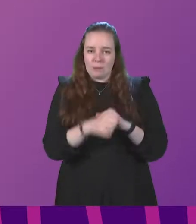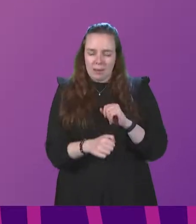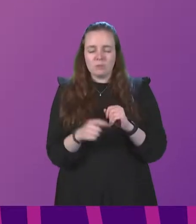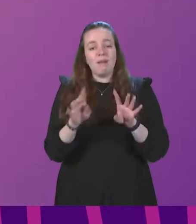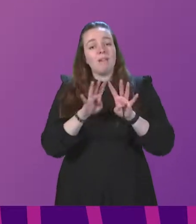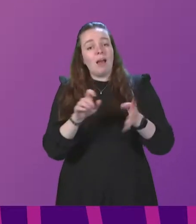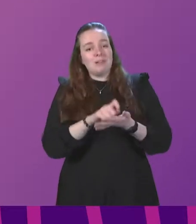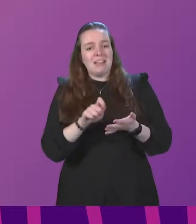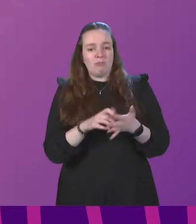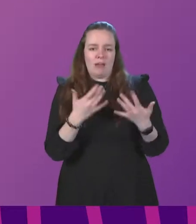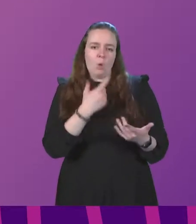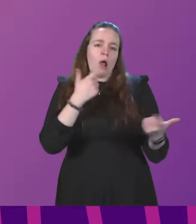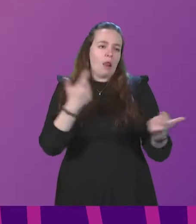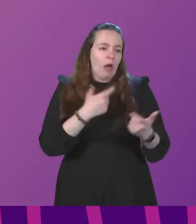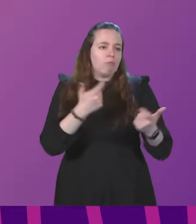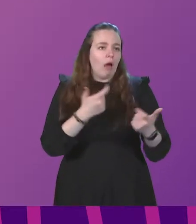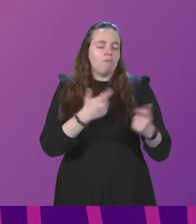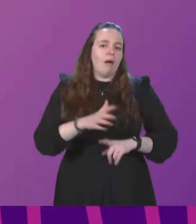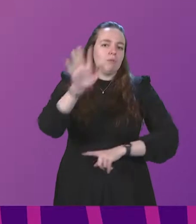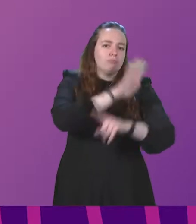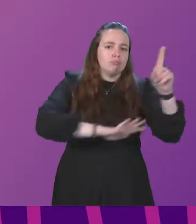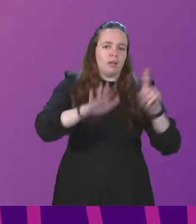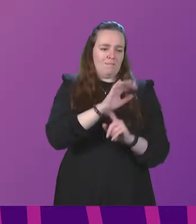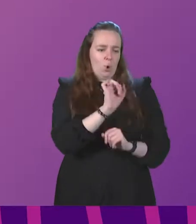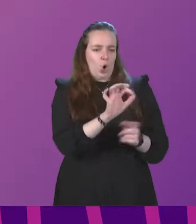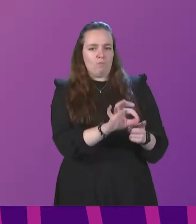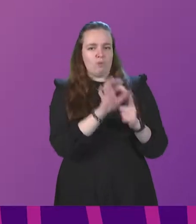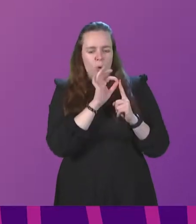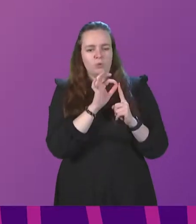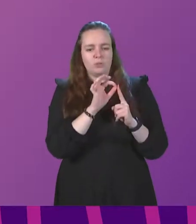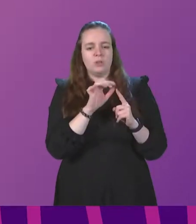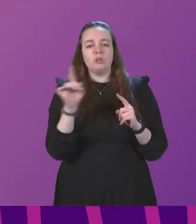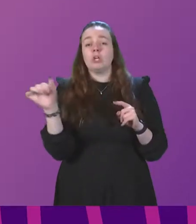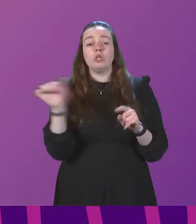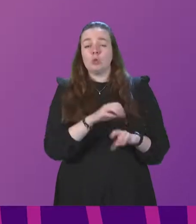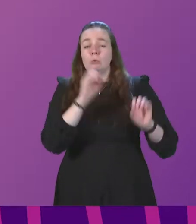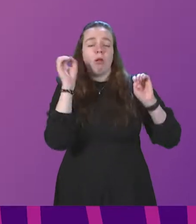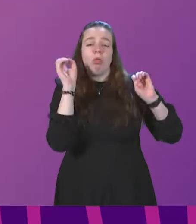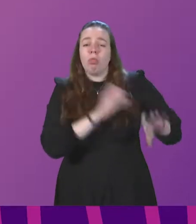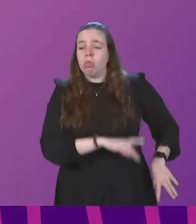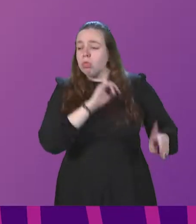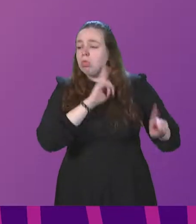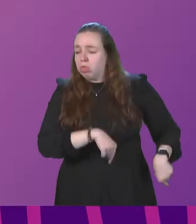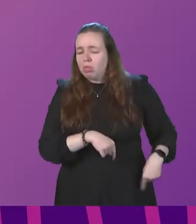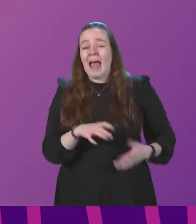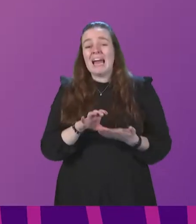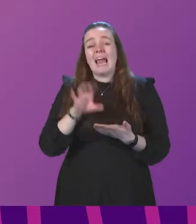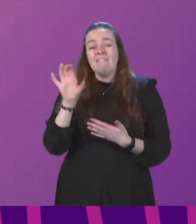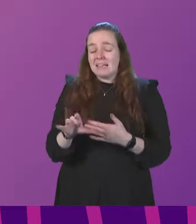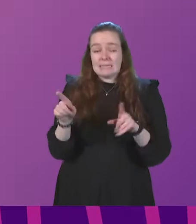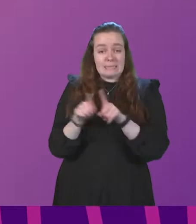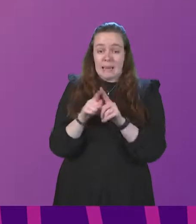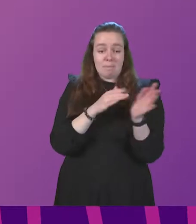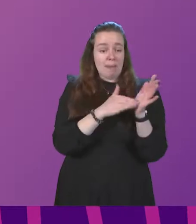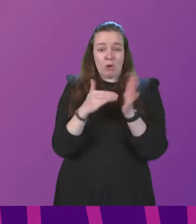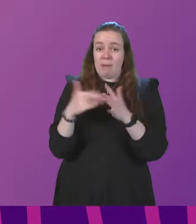is now being laughed at across the country for her proposals. She should ditch them and invest, as Michael Marrow has just set out.